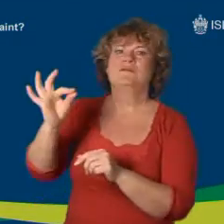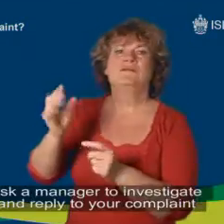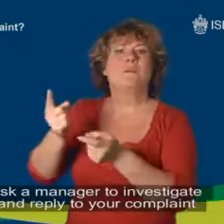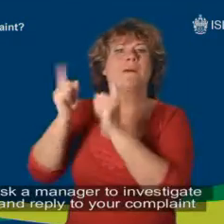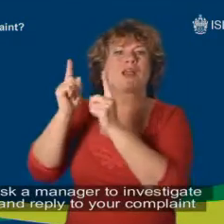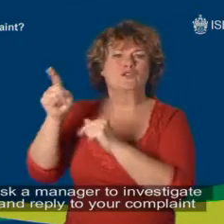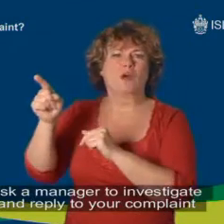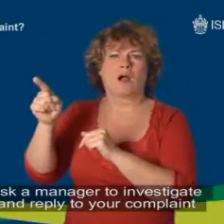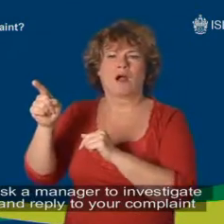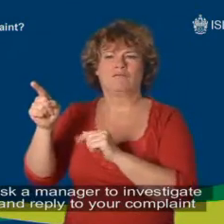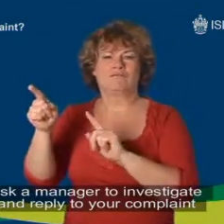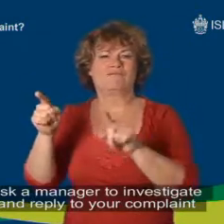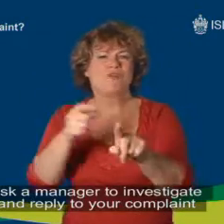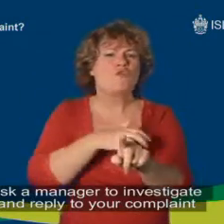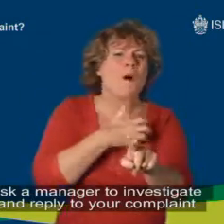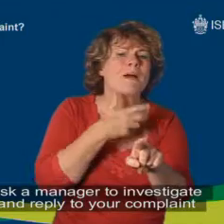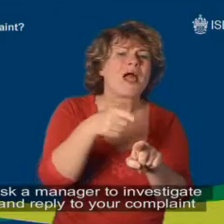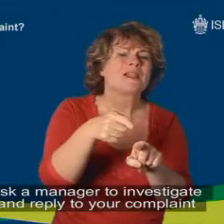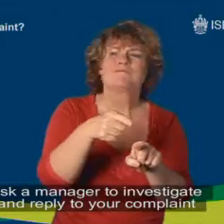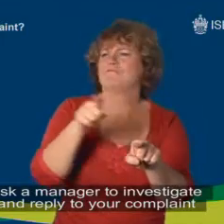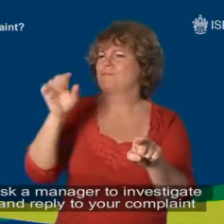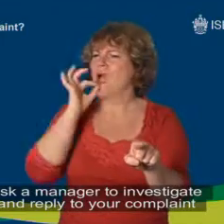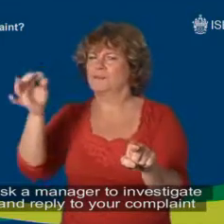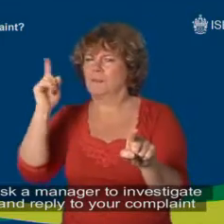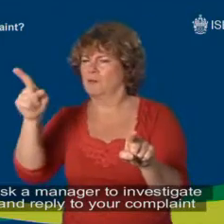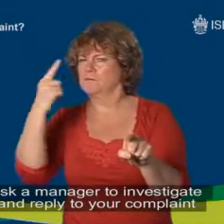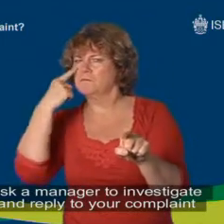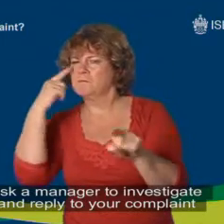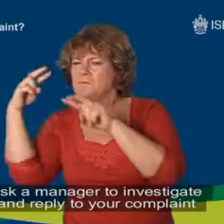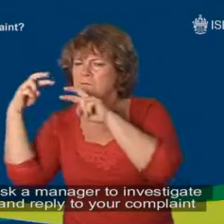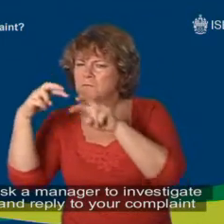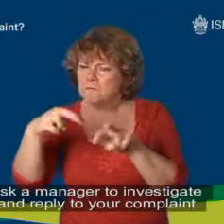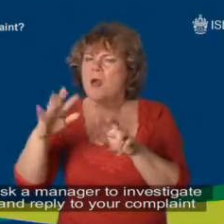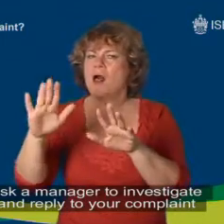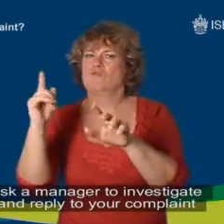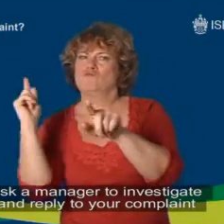ask a manager to investigate and reply to your complaint,